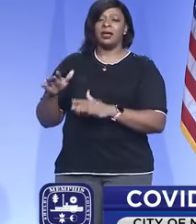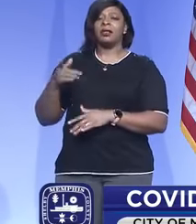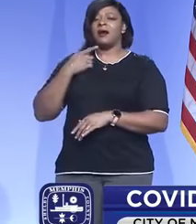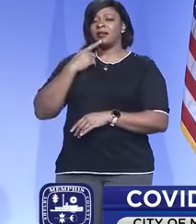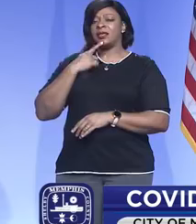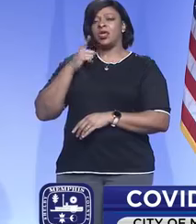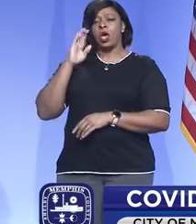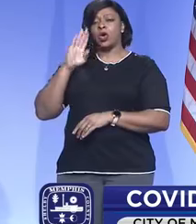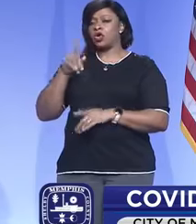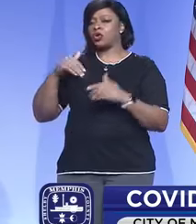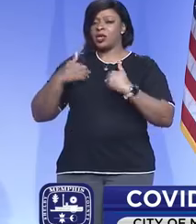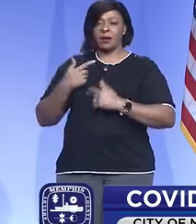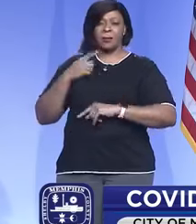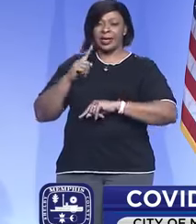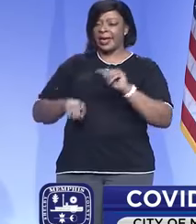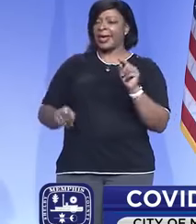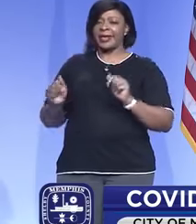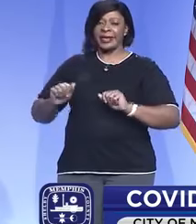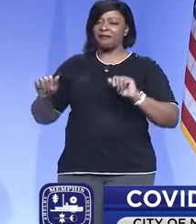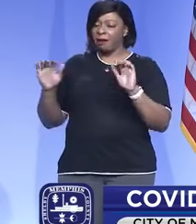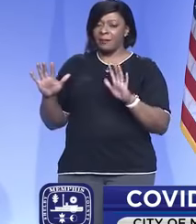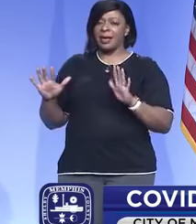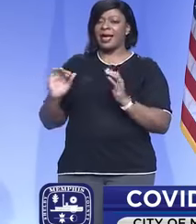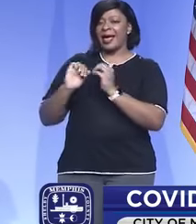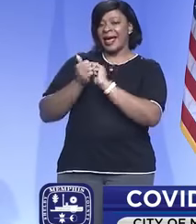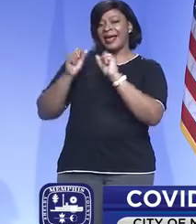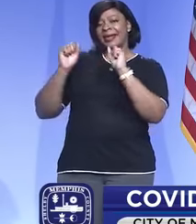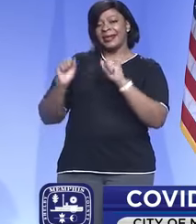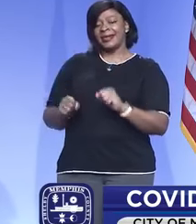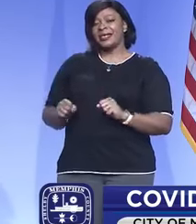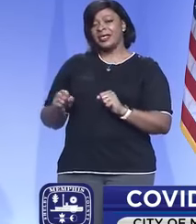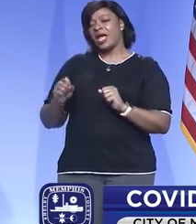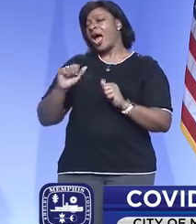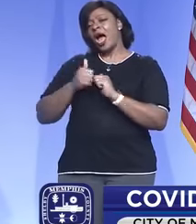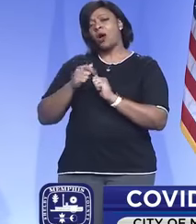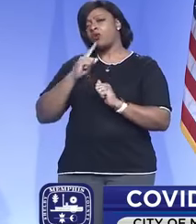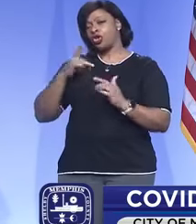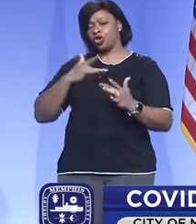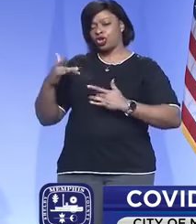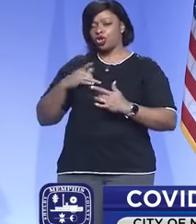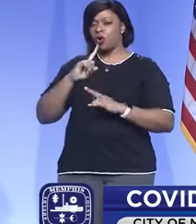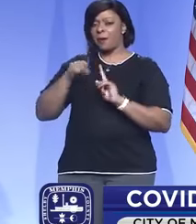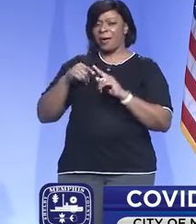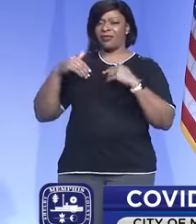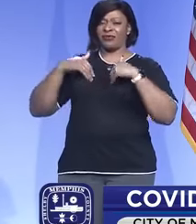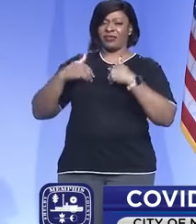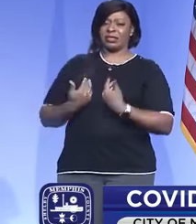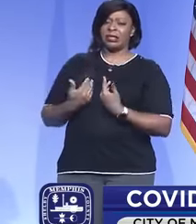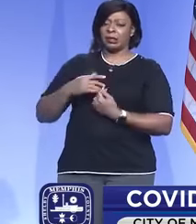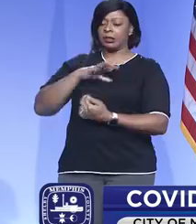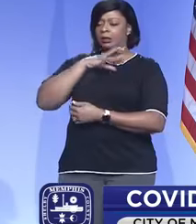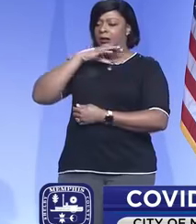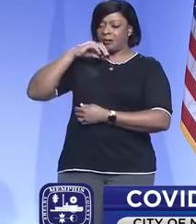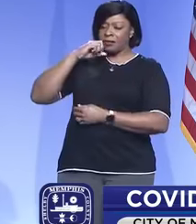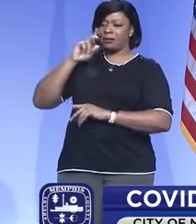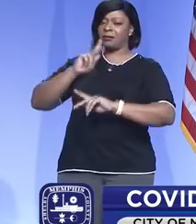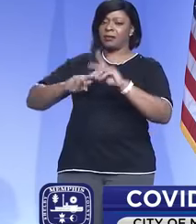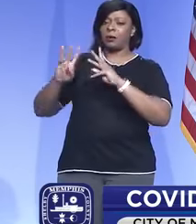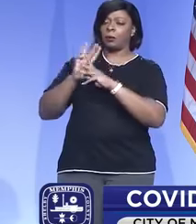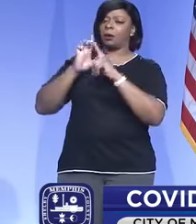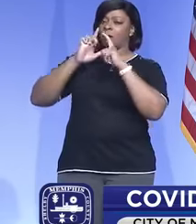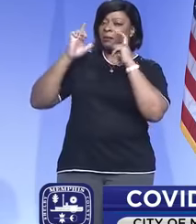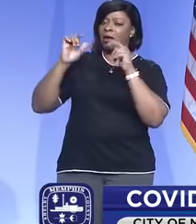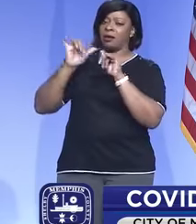we know you're tired, but we cannot give up. How concerned are you about fatigue in the community in terms of people